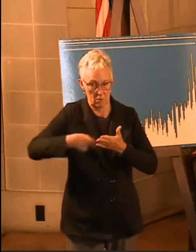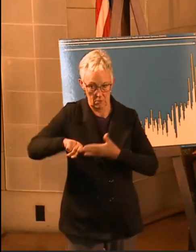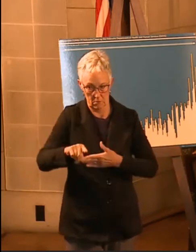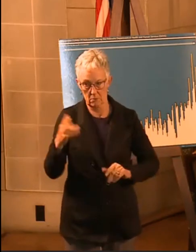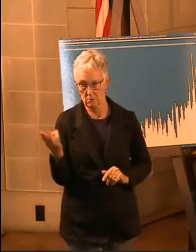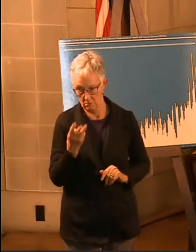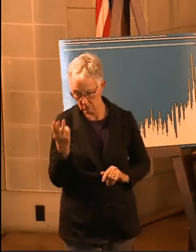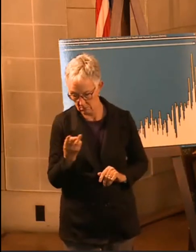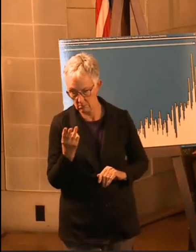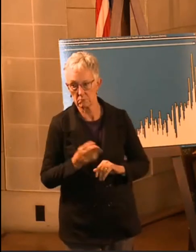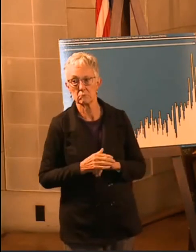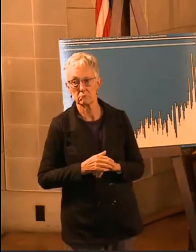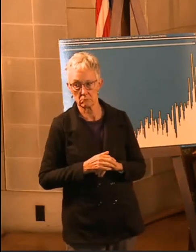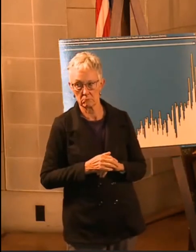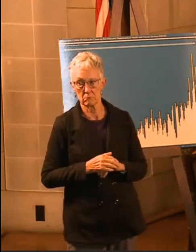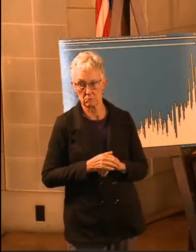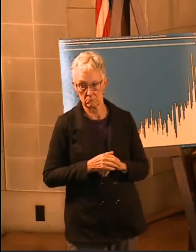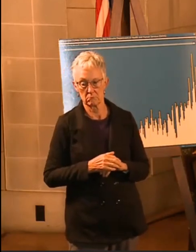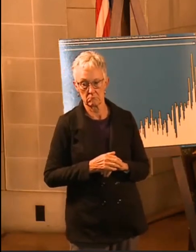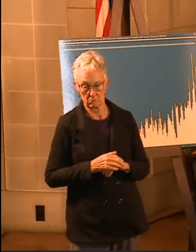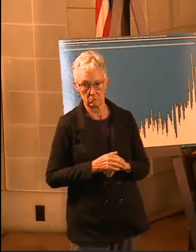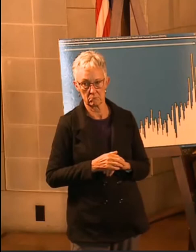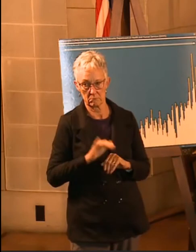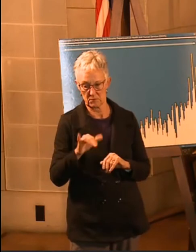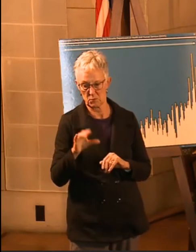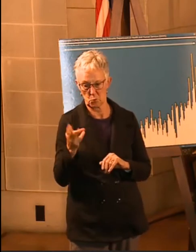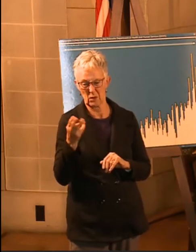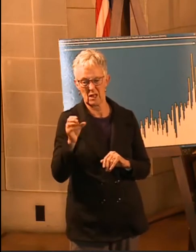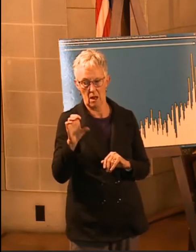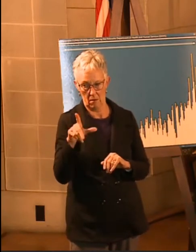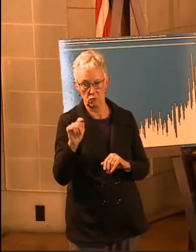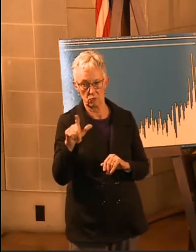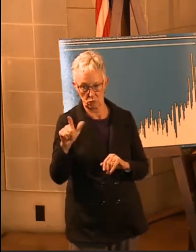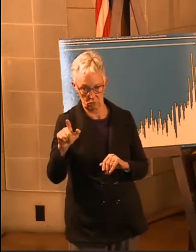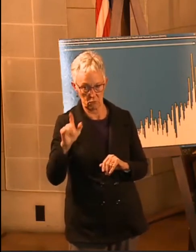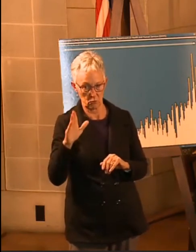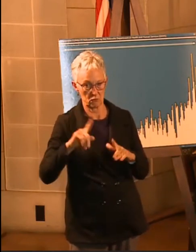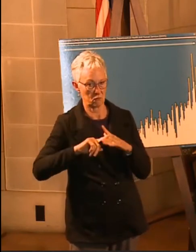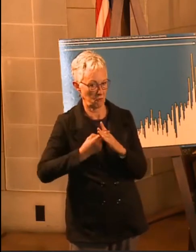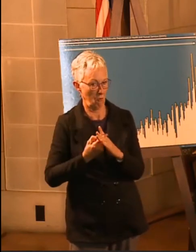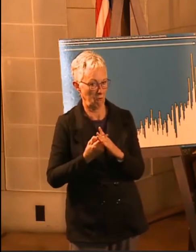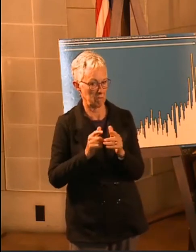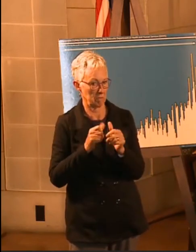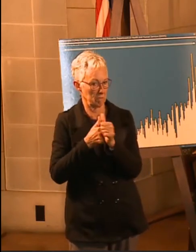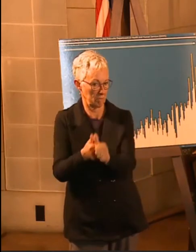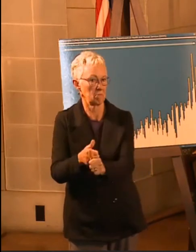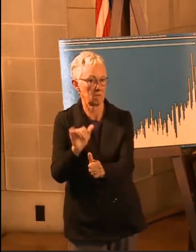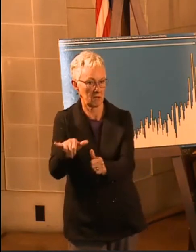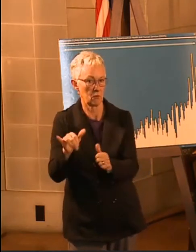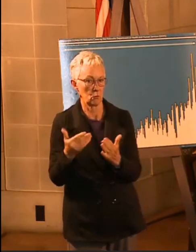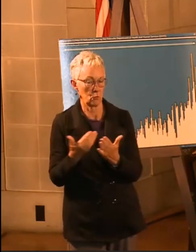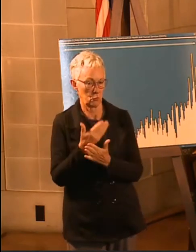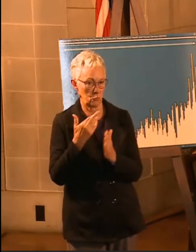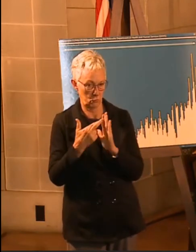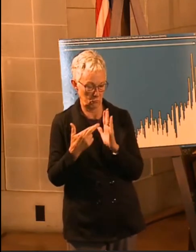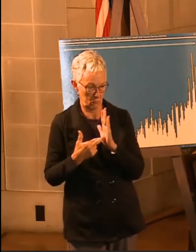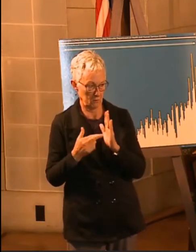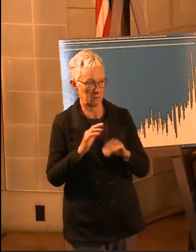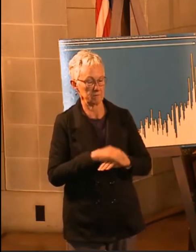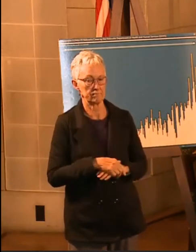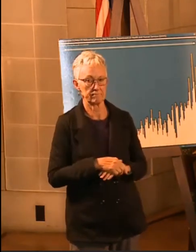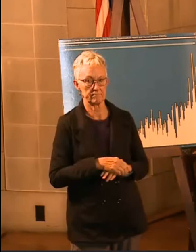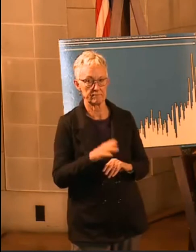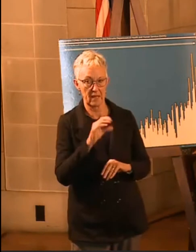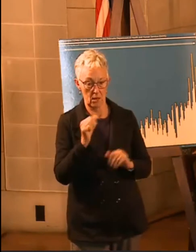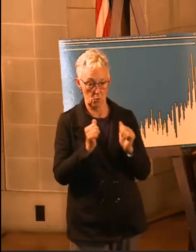will become effective on Wednesday, October 21st. And also with the upcoming